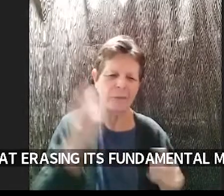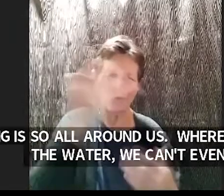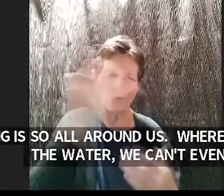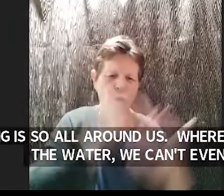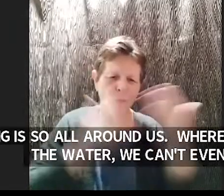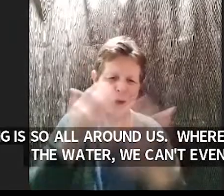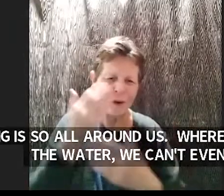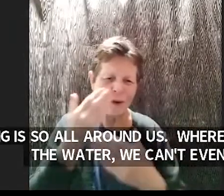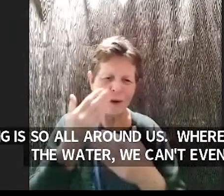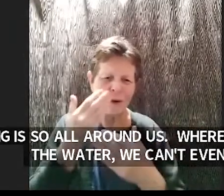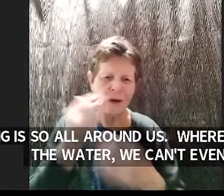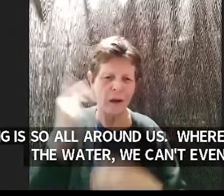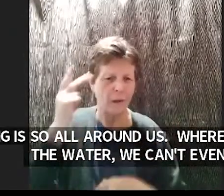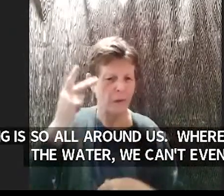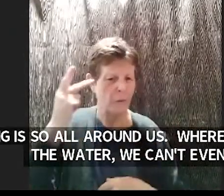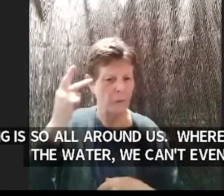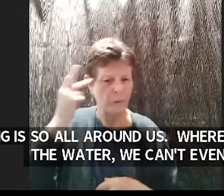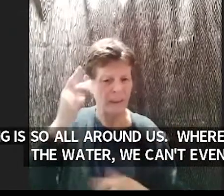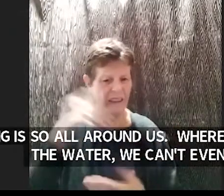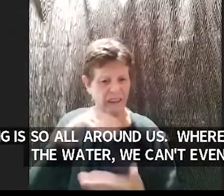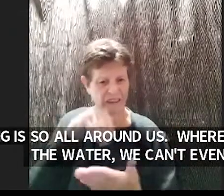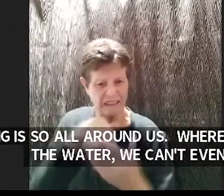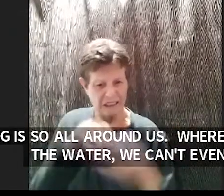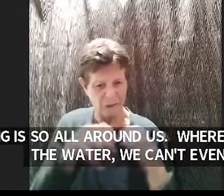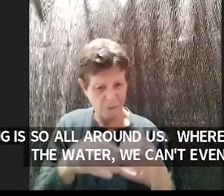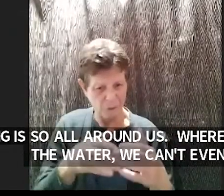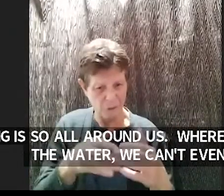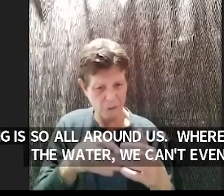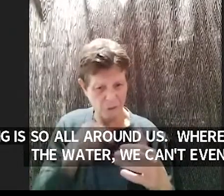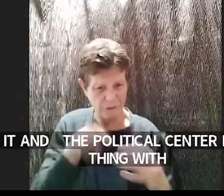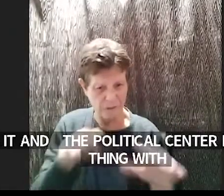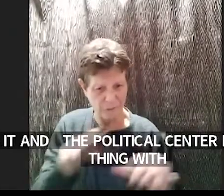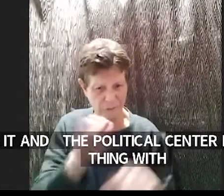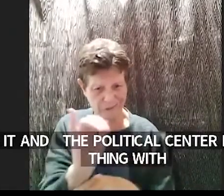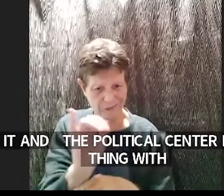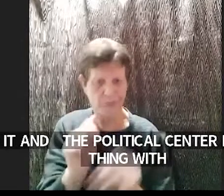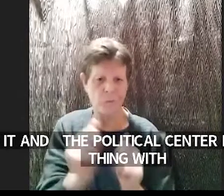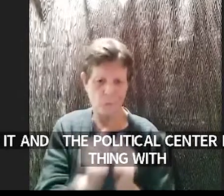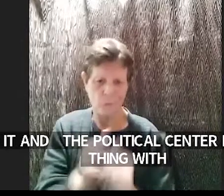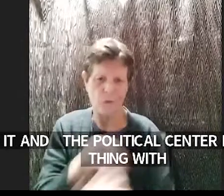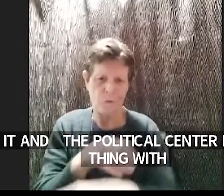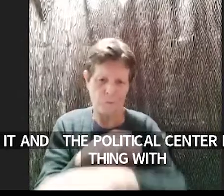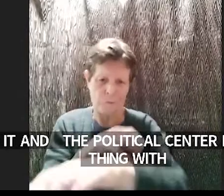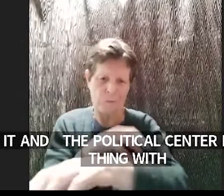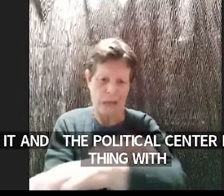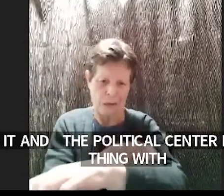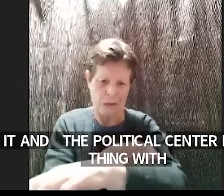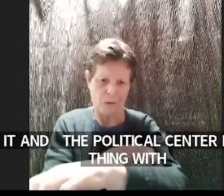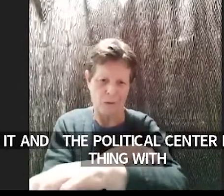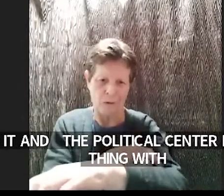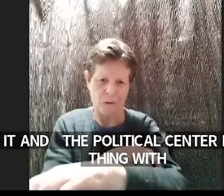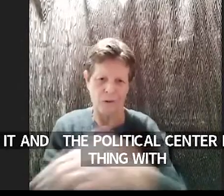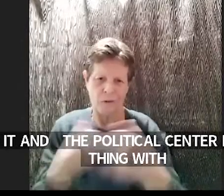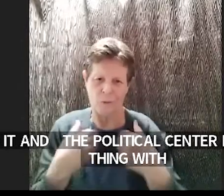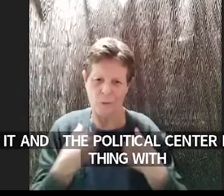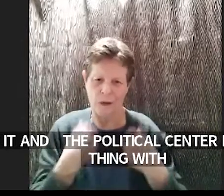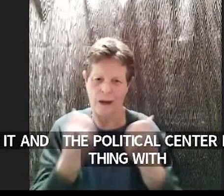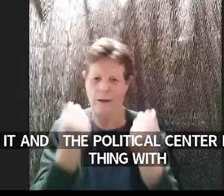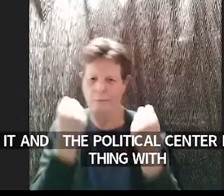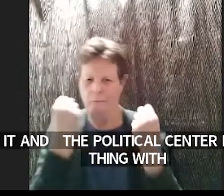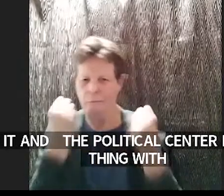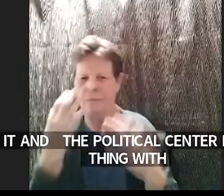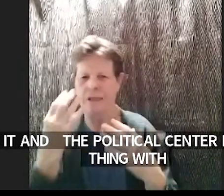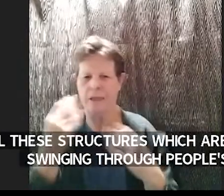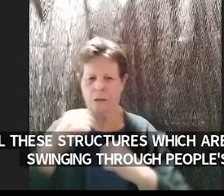center does the same thing with power so there are all these structures which are really just swinging through people's lives like wrecking